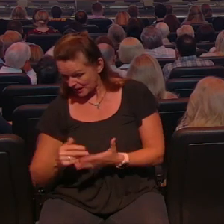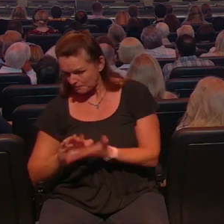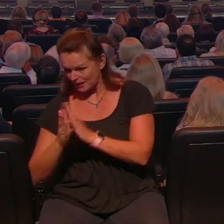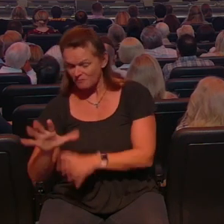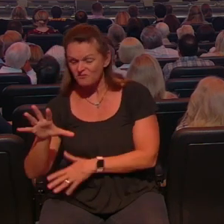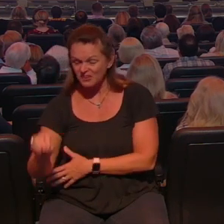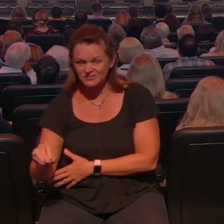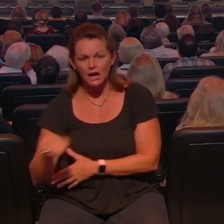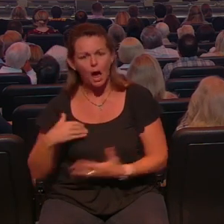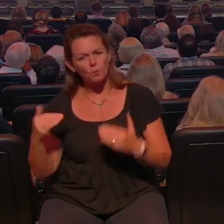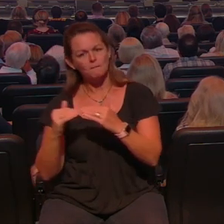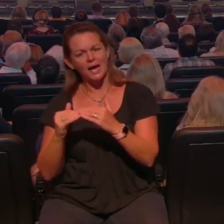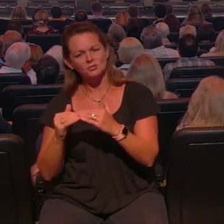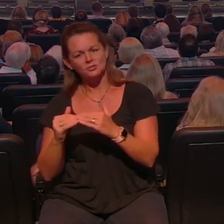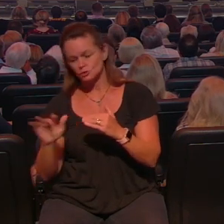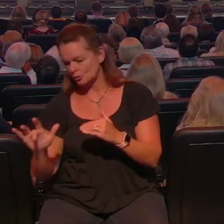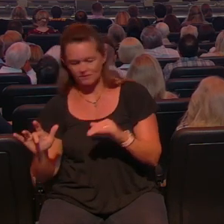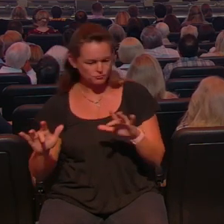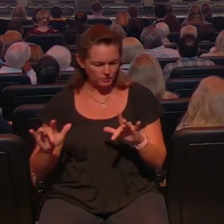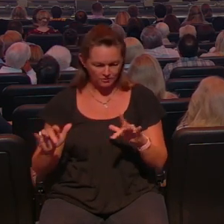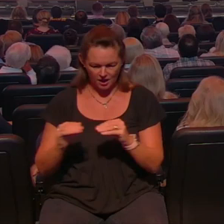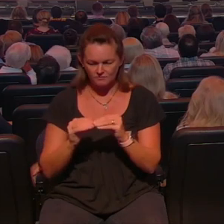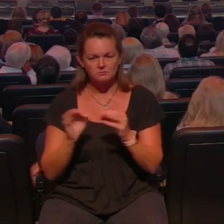bank and you can still spend 25 on a toy they said no want to spend the whole 50.